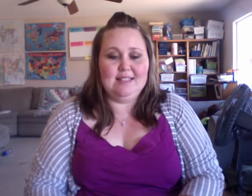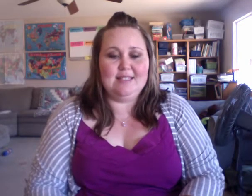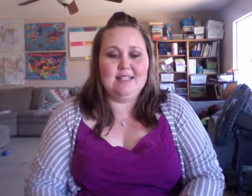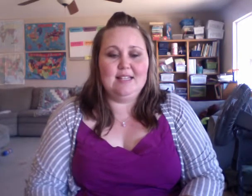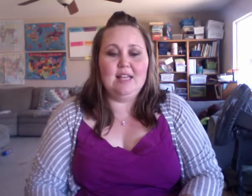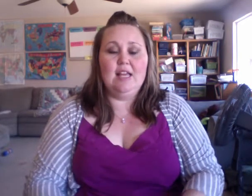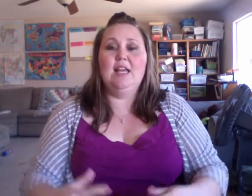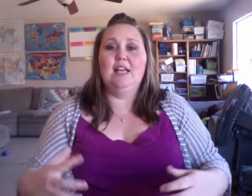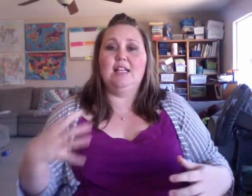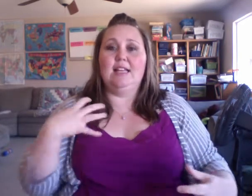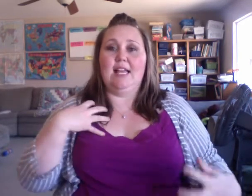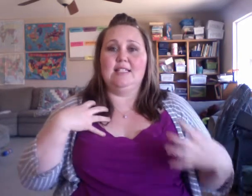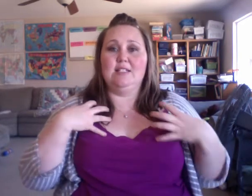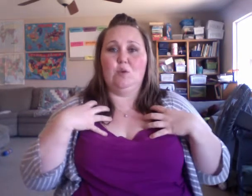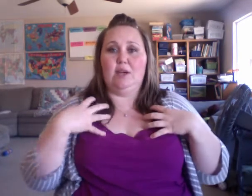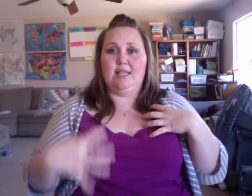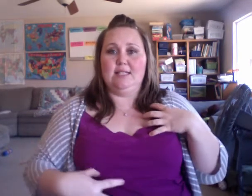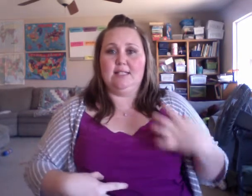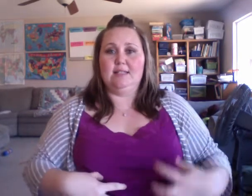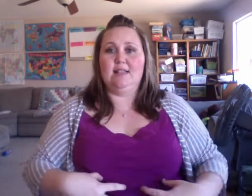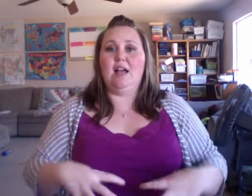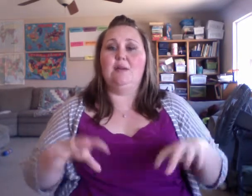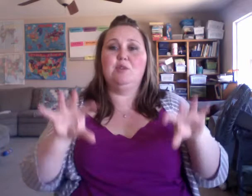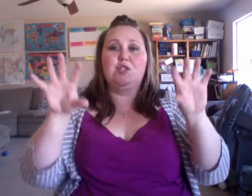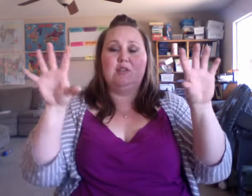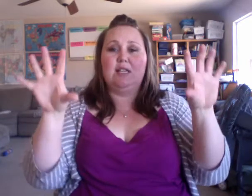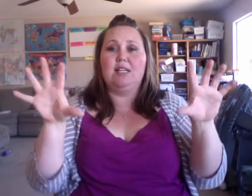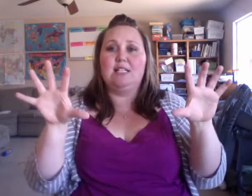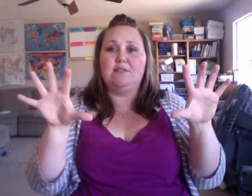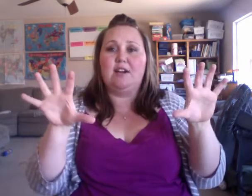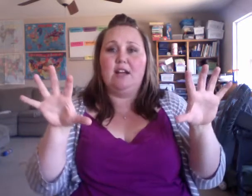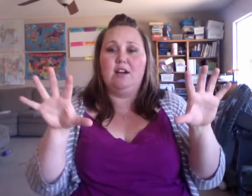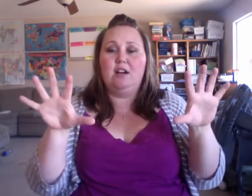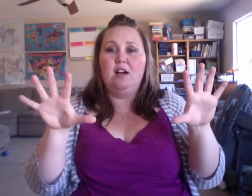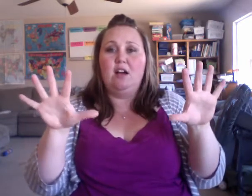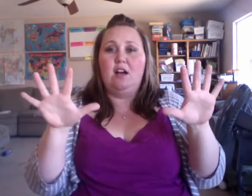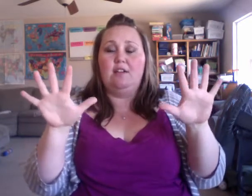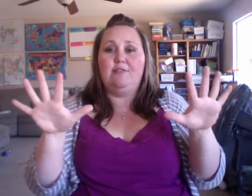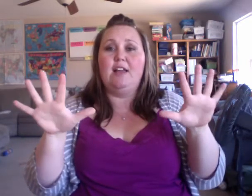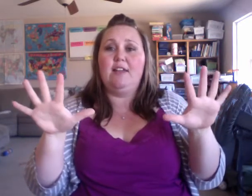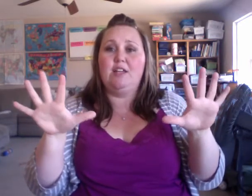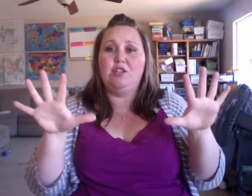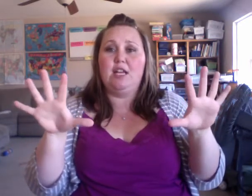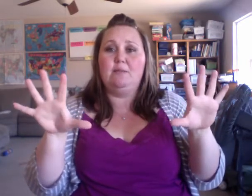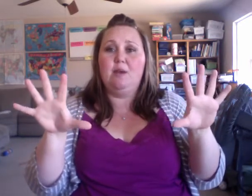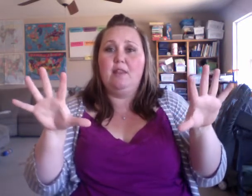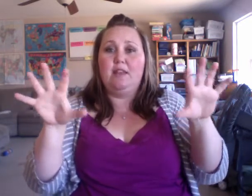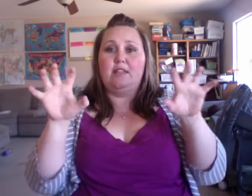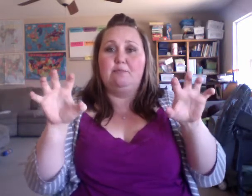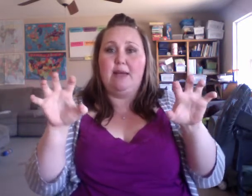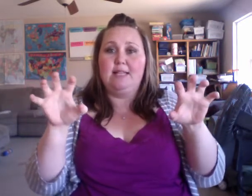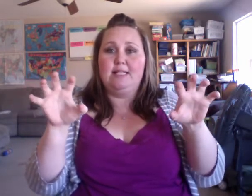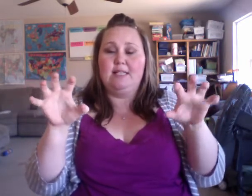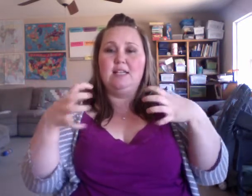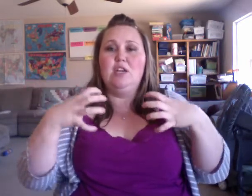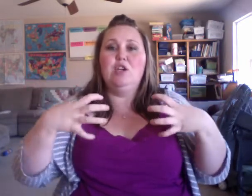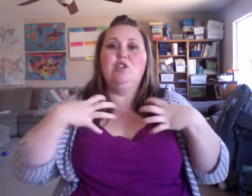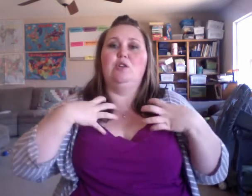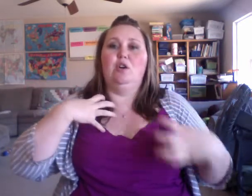glands and organs. I'm just using classifier 5 handshape that's bent to